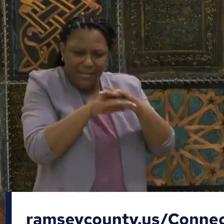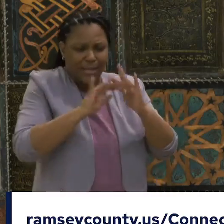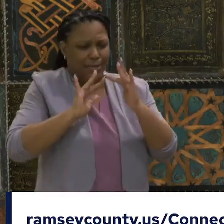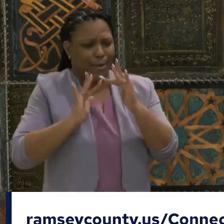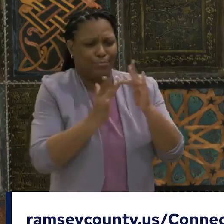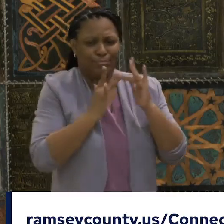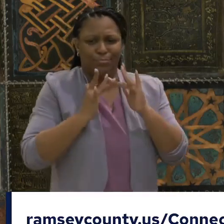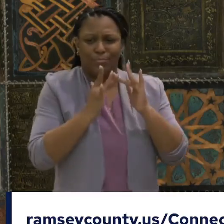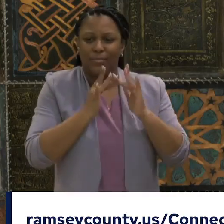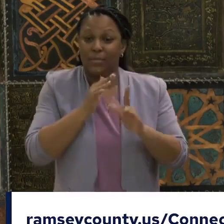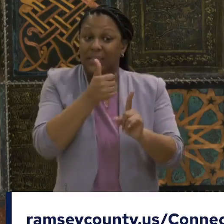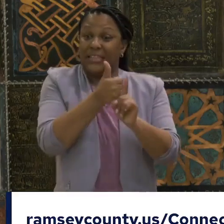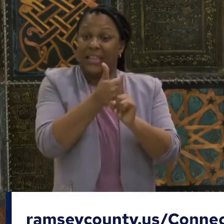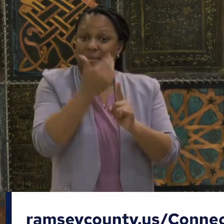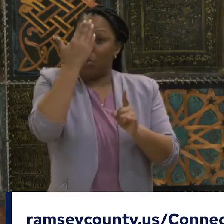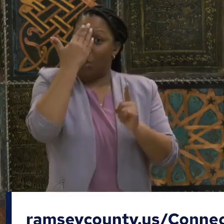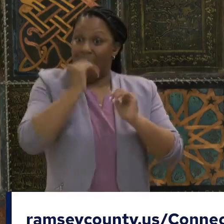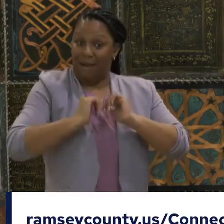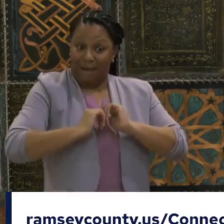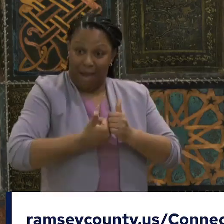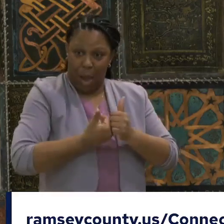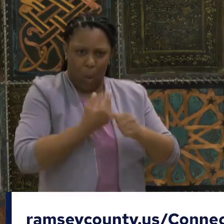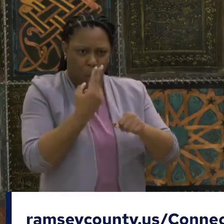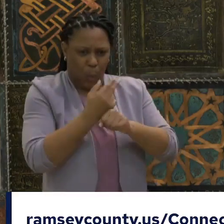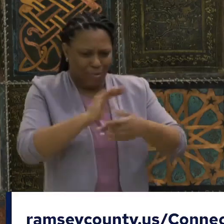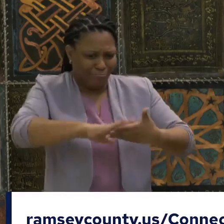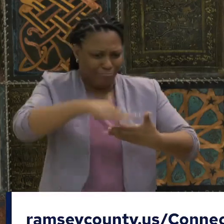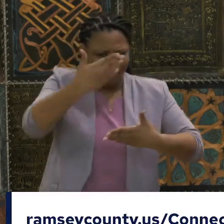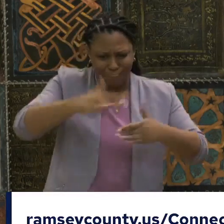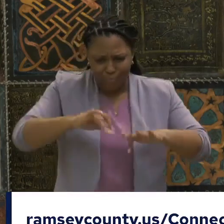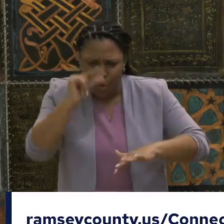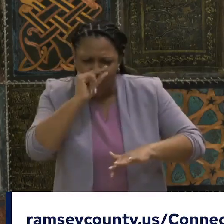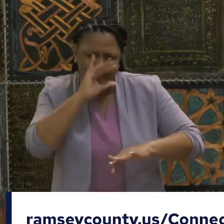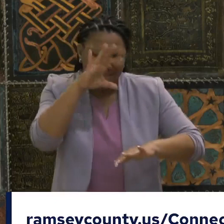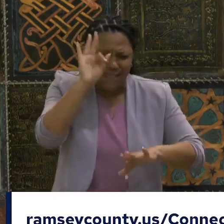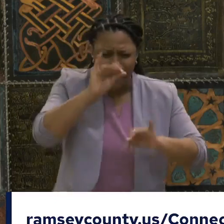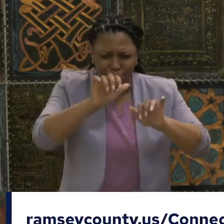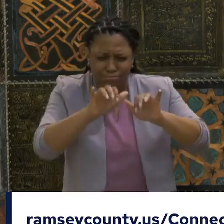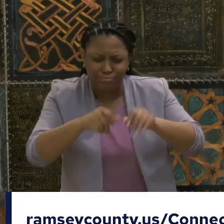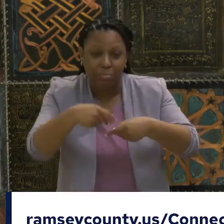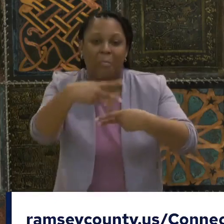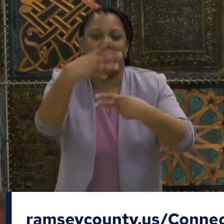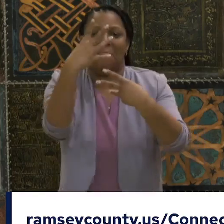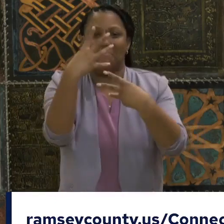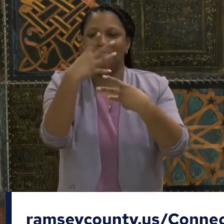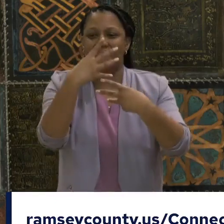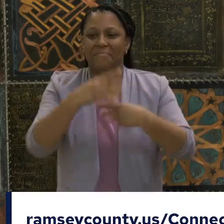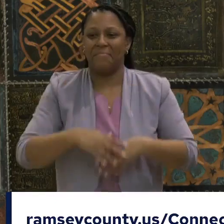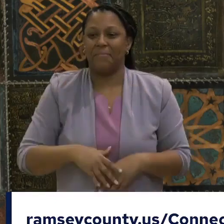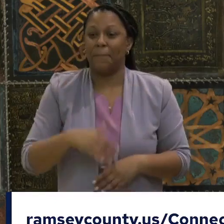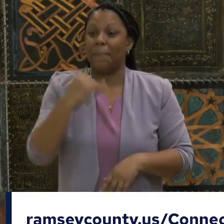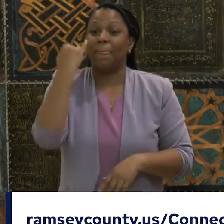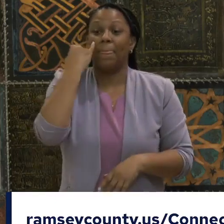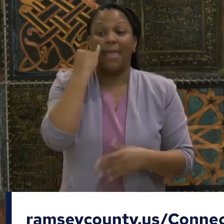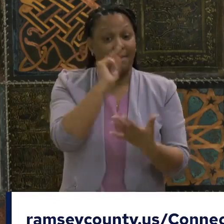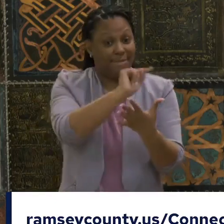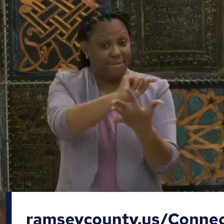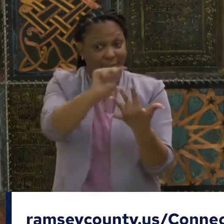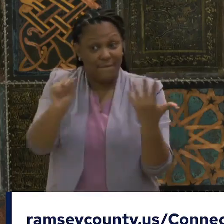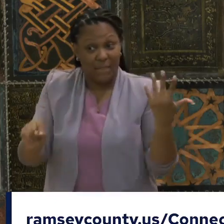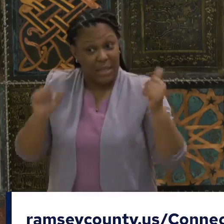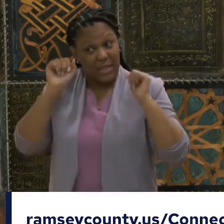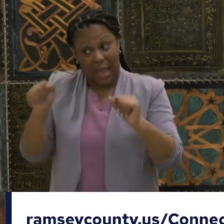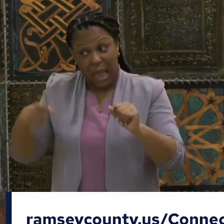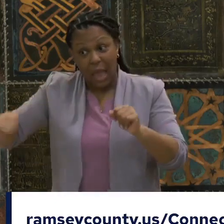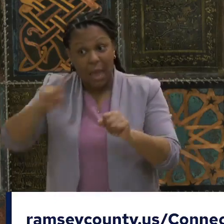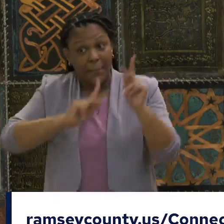all of that in order that we all get the benefit of everyone's full participation in our community.